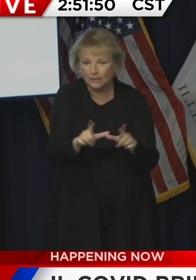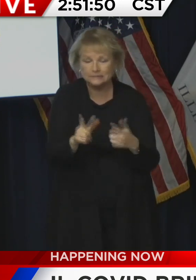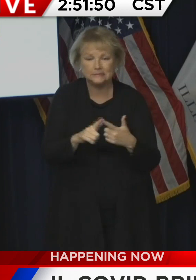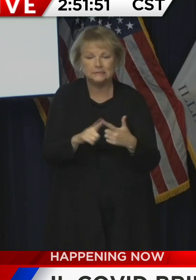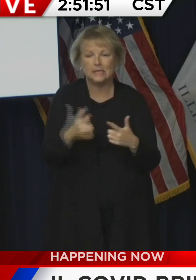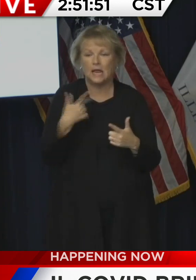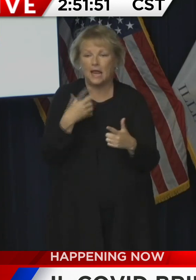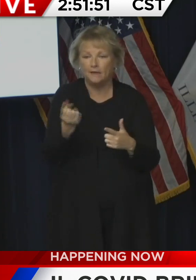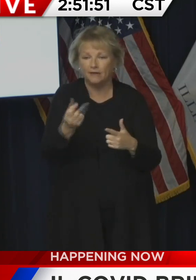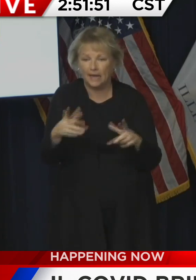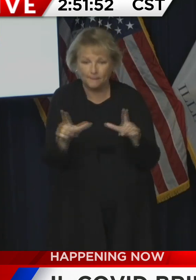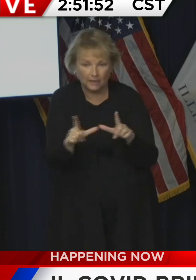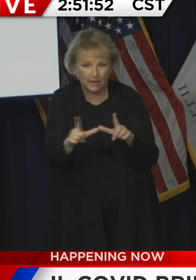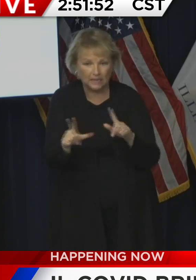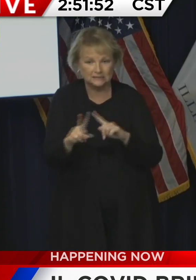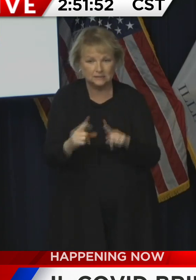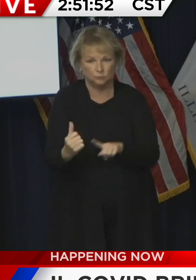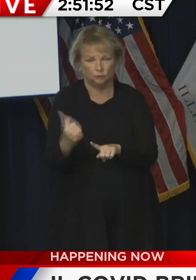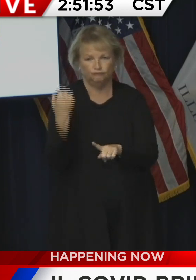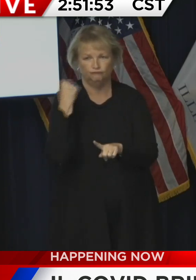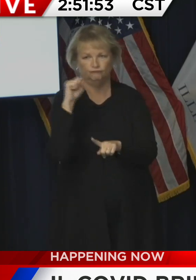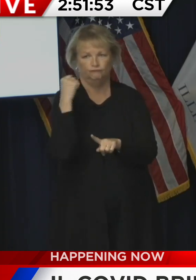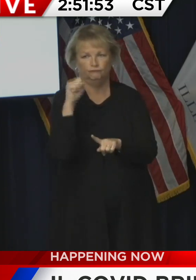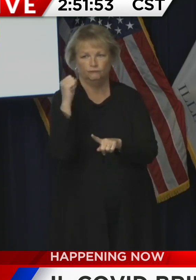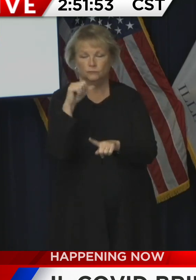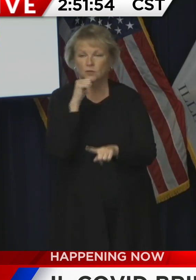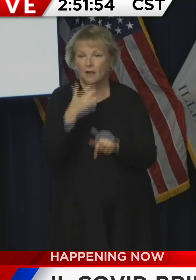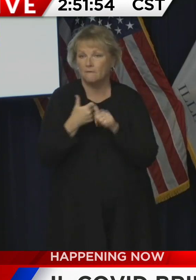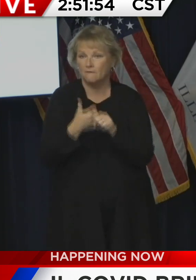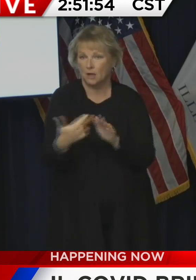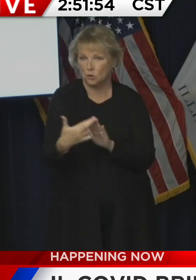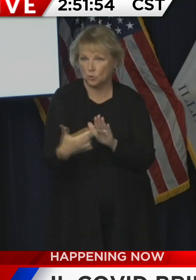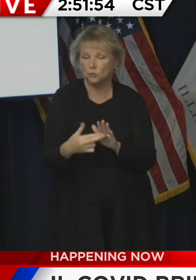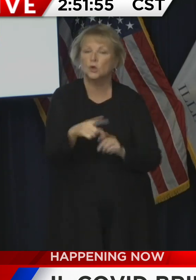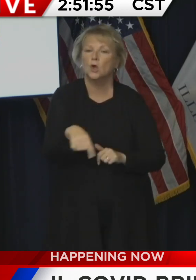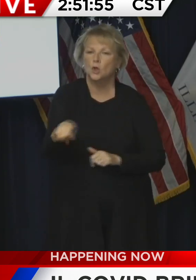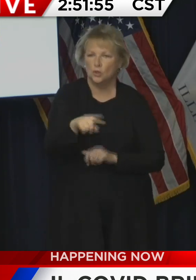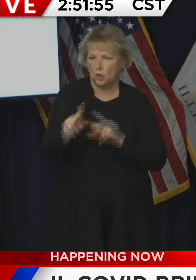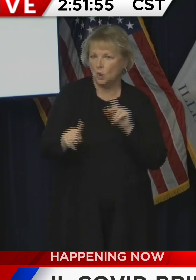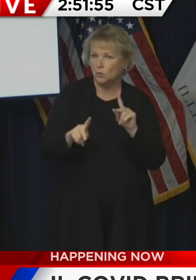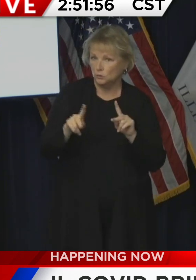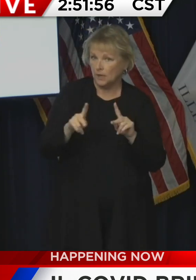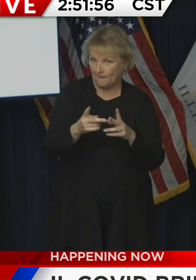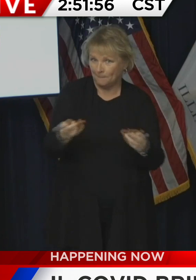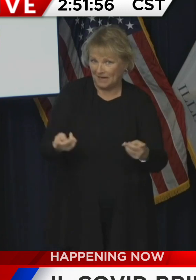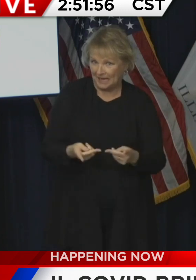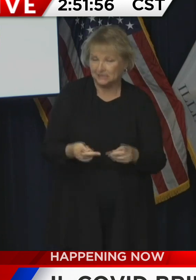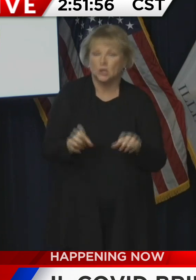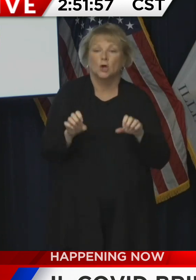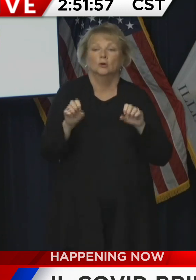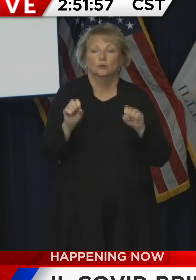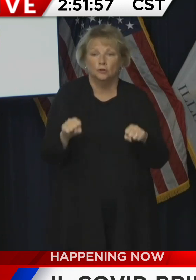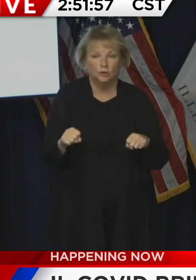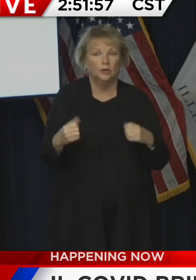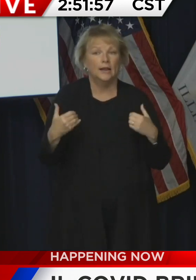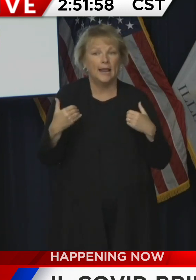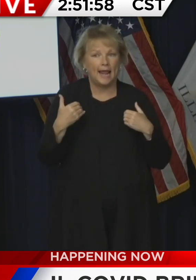that are not following the rules and those places will be subject potentially to having